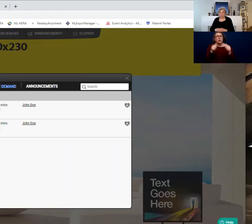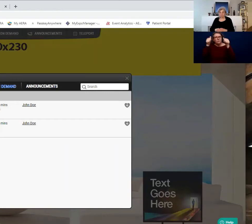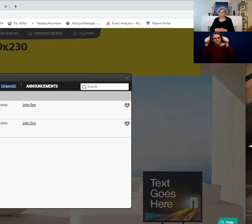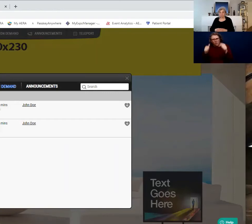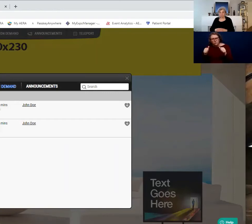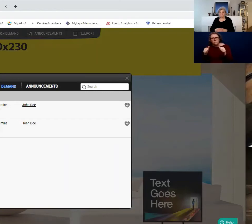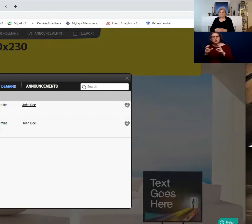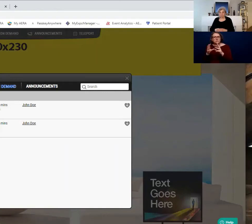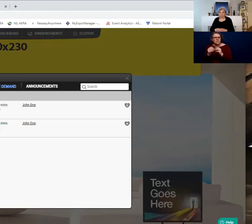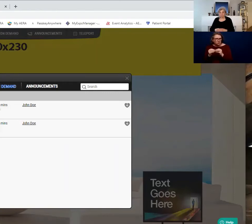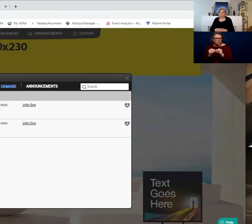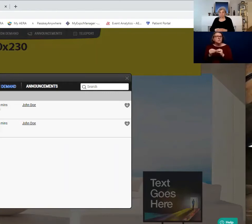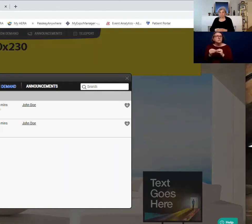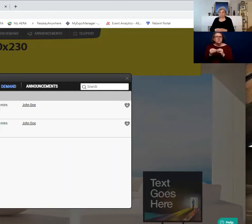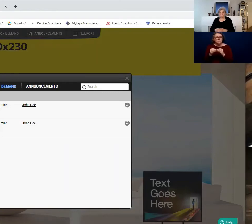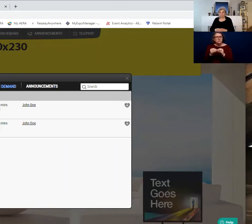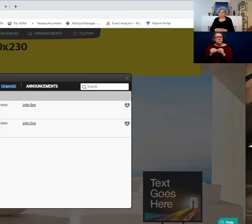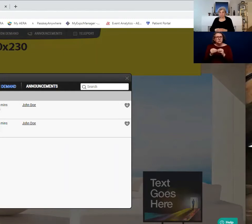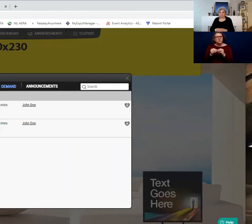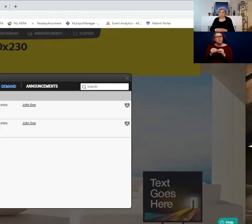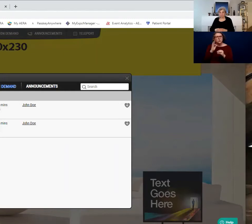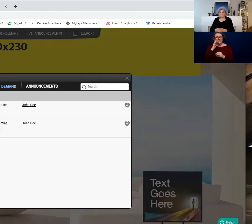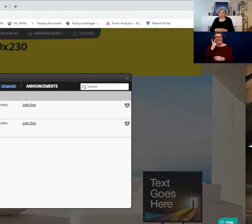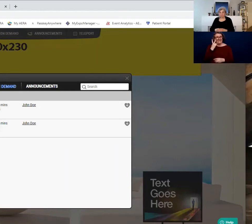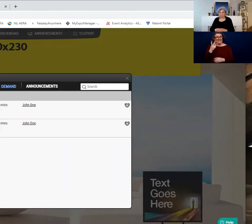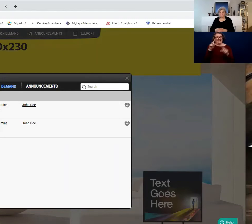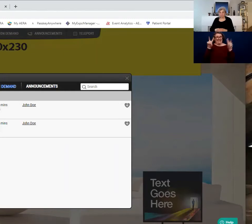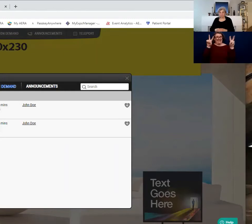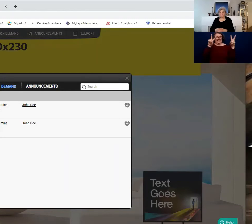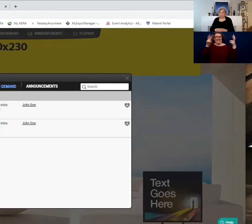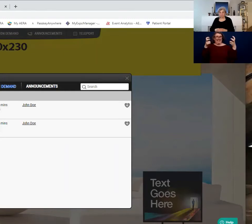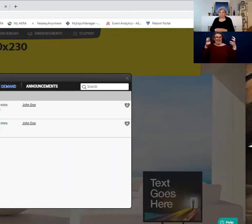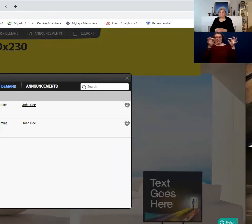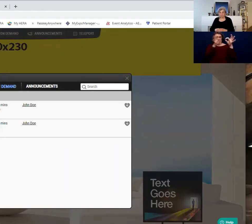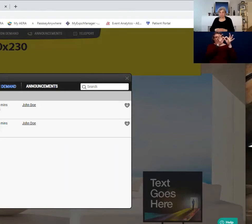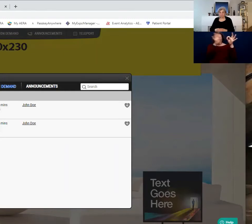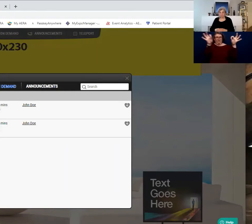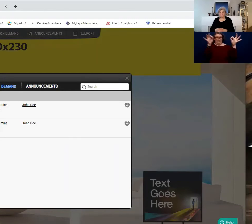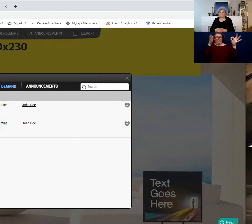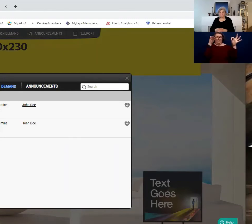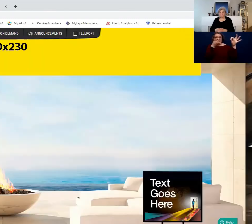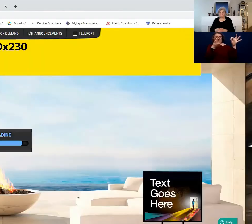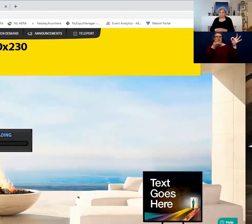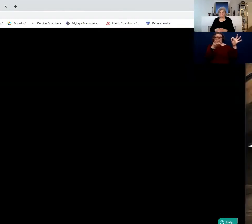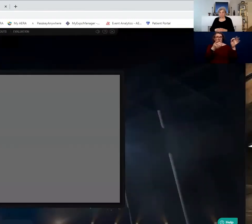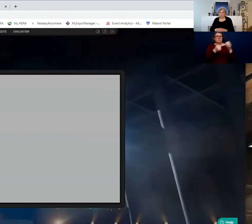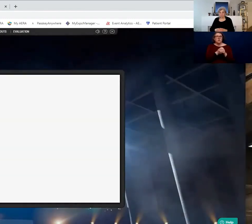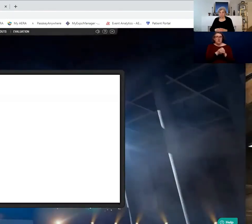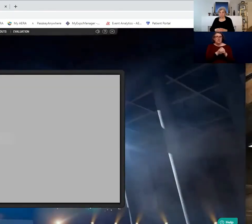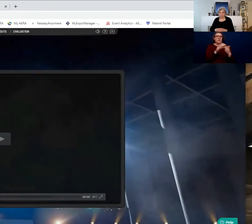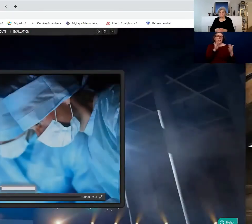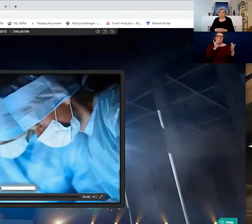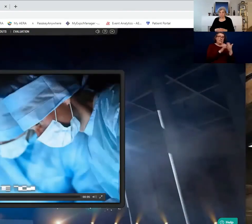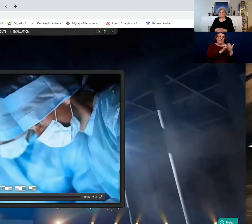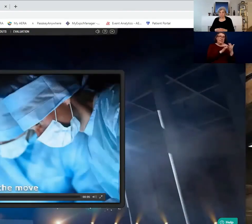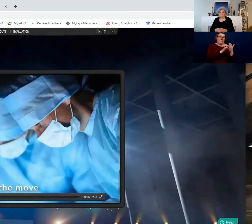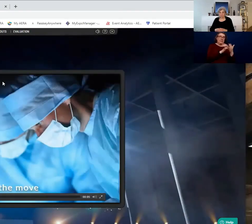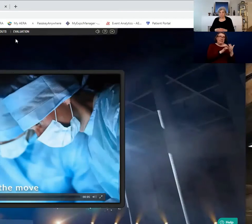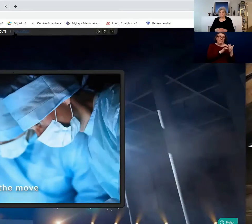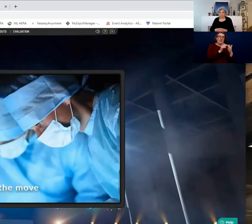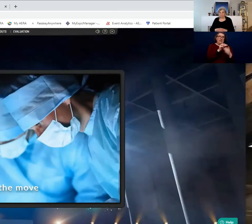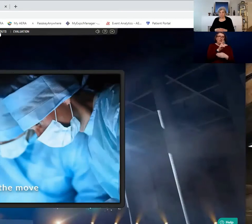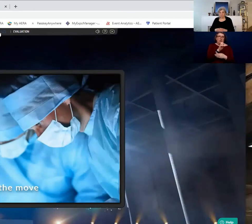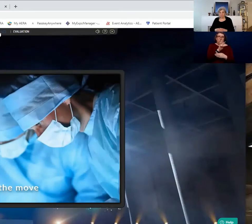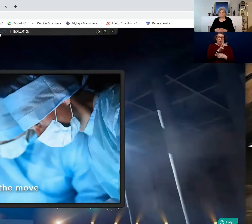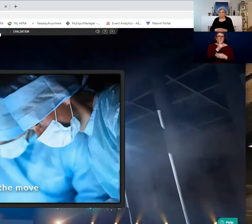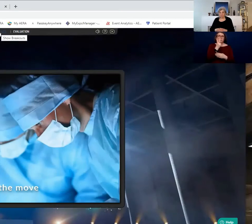a poster session, you'll see the title of that session here and you will go to it and you will